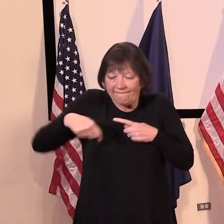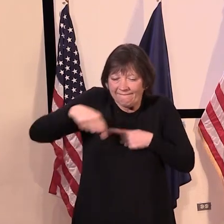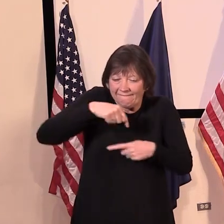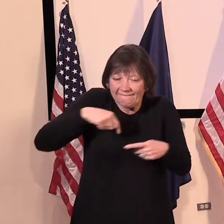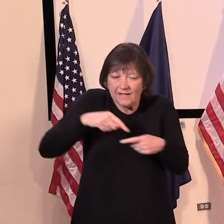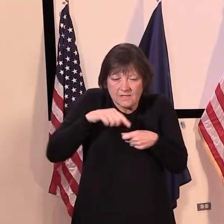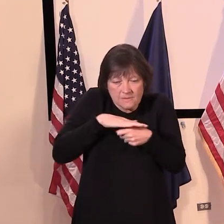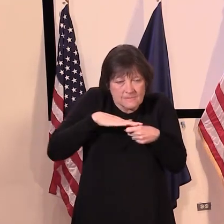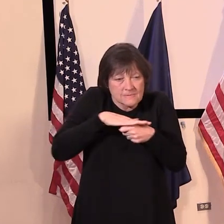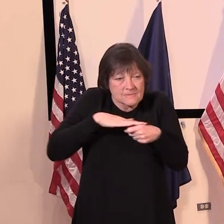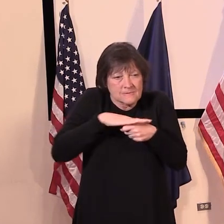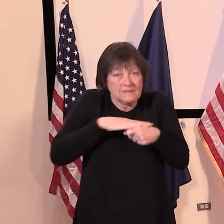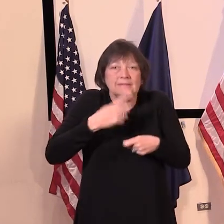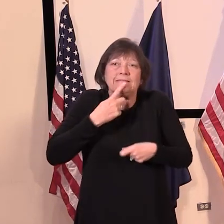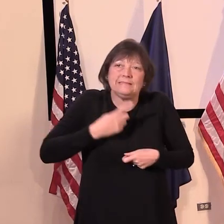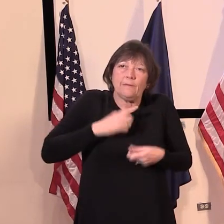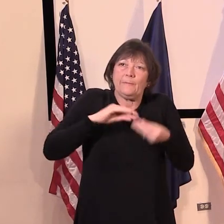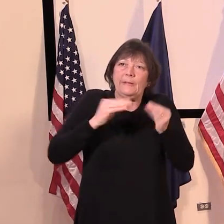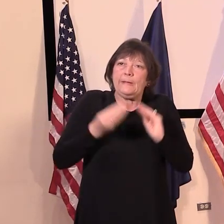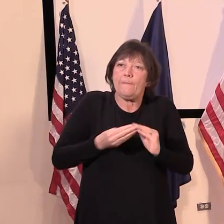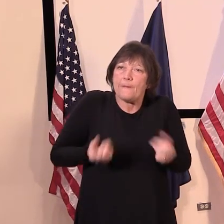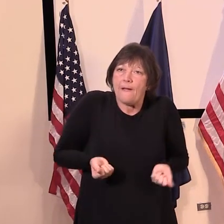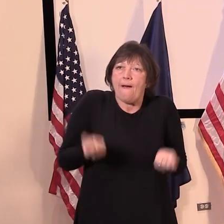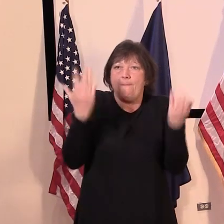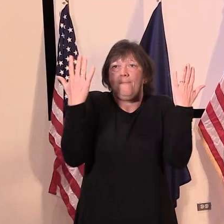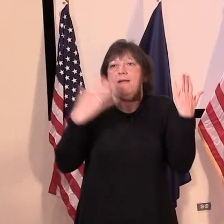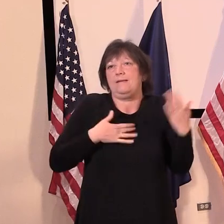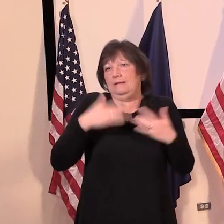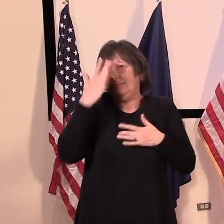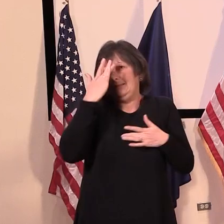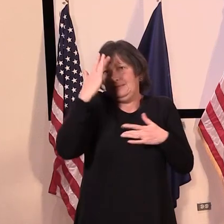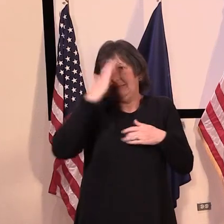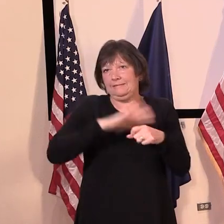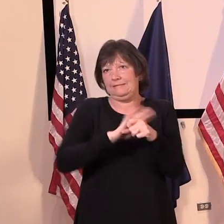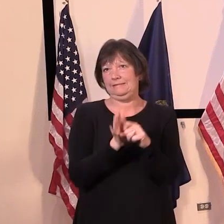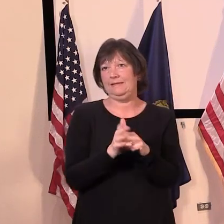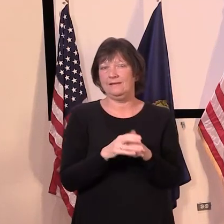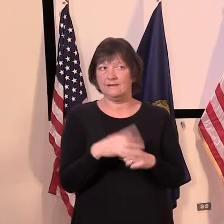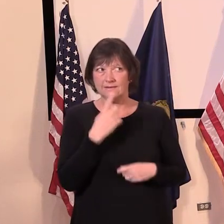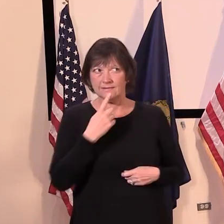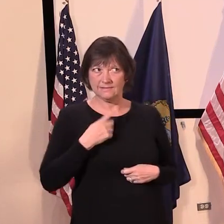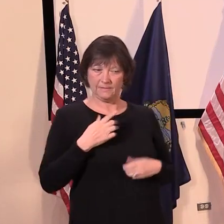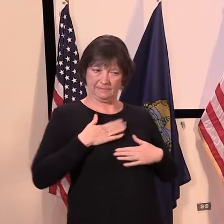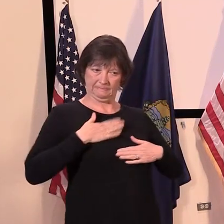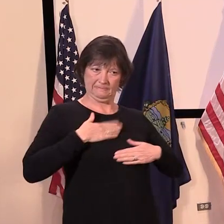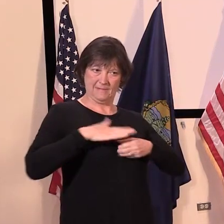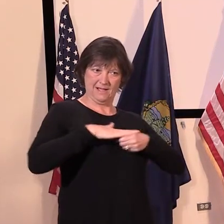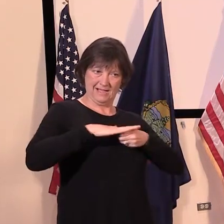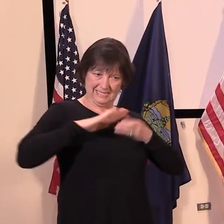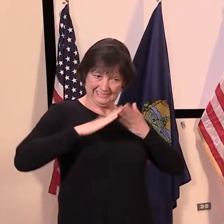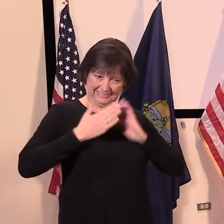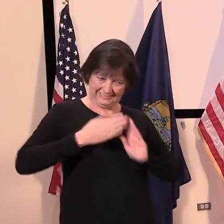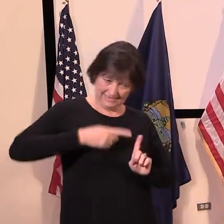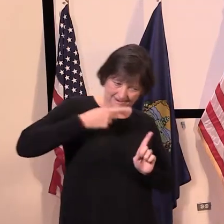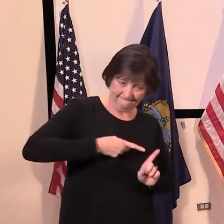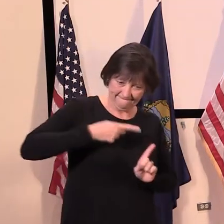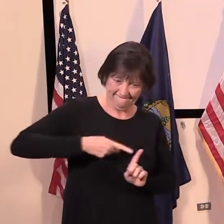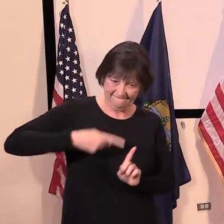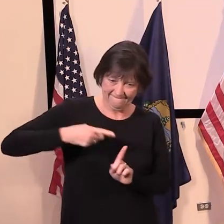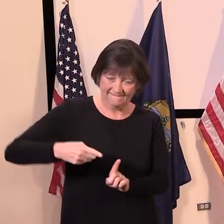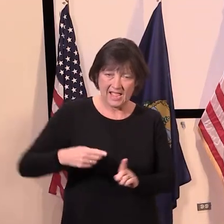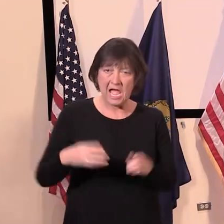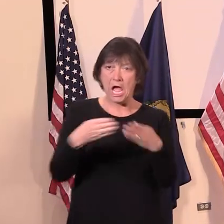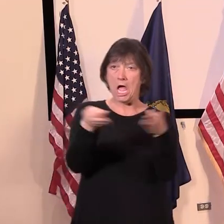local, local, local. They want to know about the tests in their town. Countywide numbers